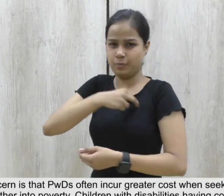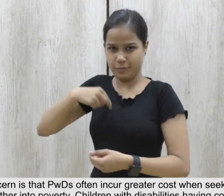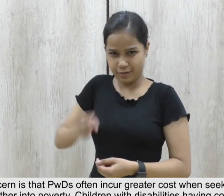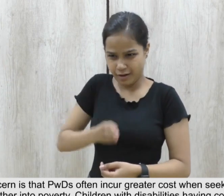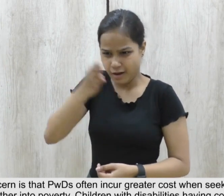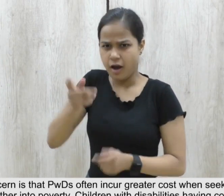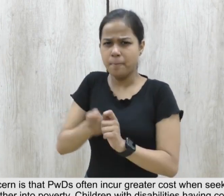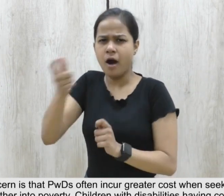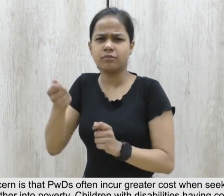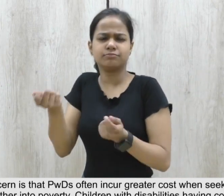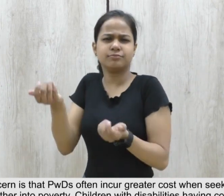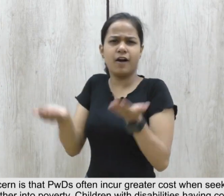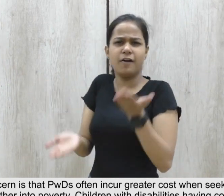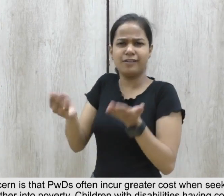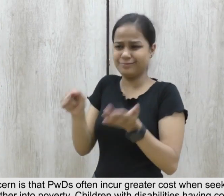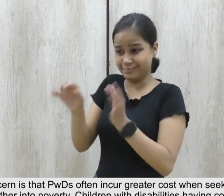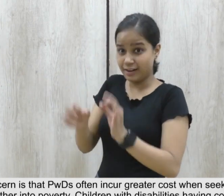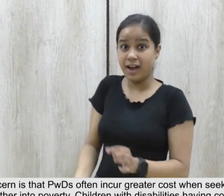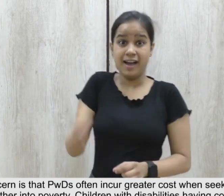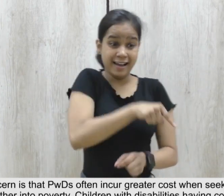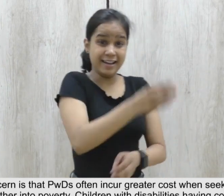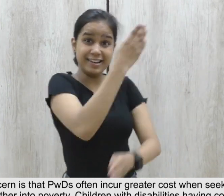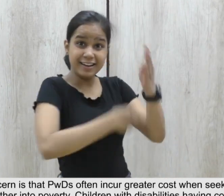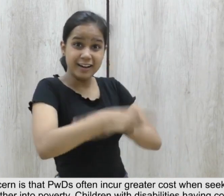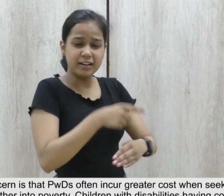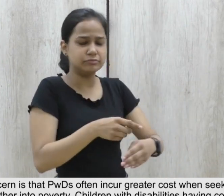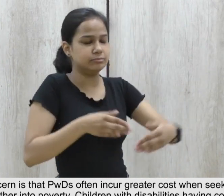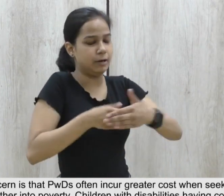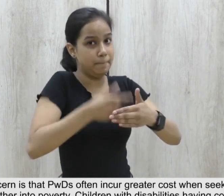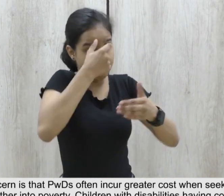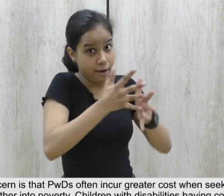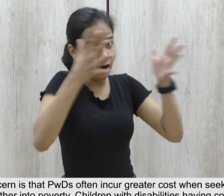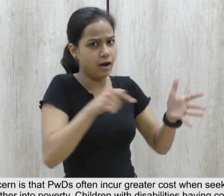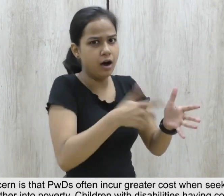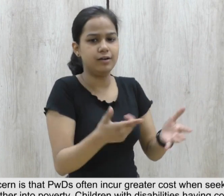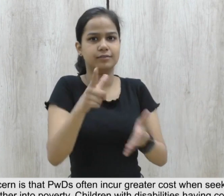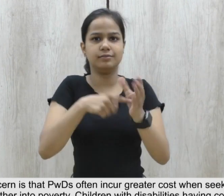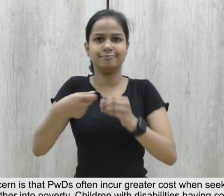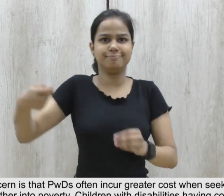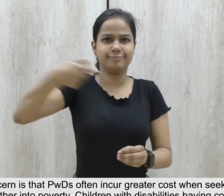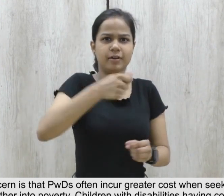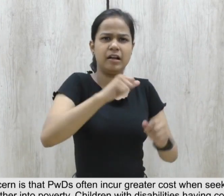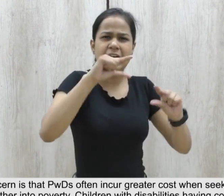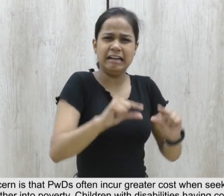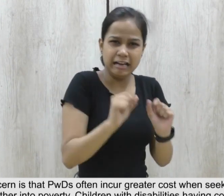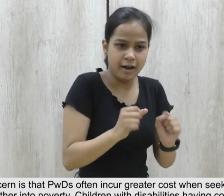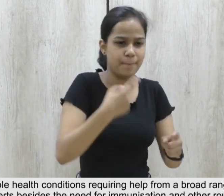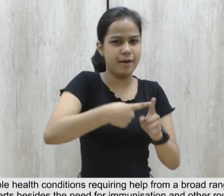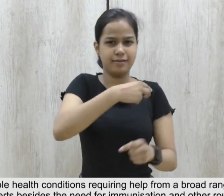which may drive them further into poverty. Children with disabilities having congenital disabilities experience